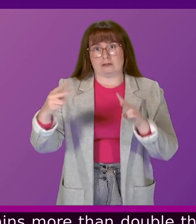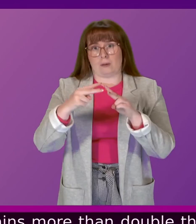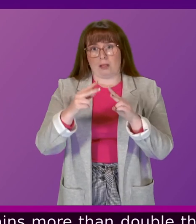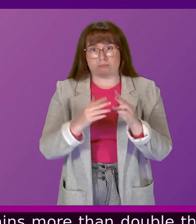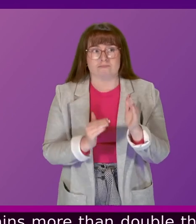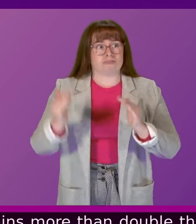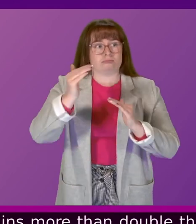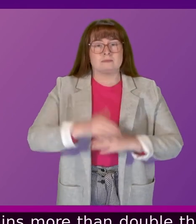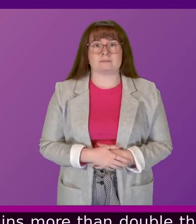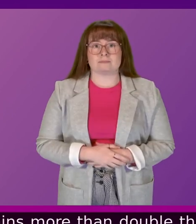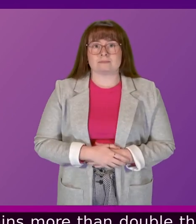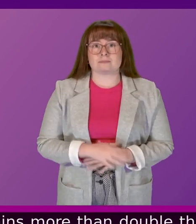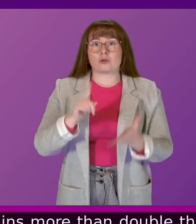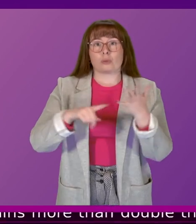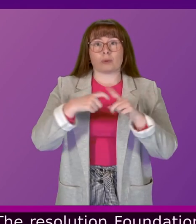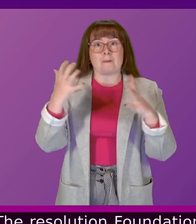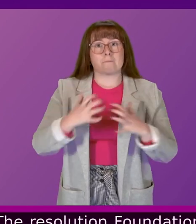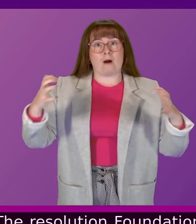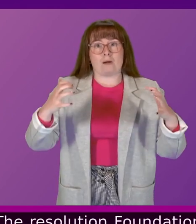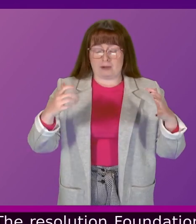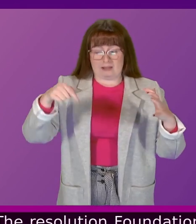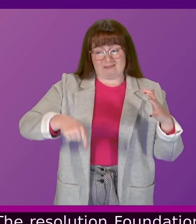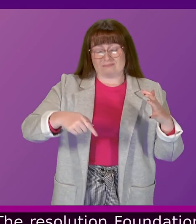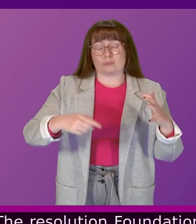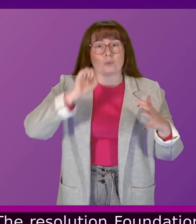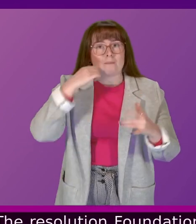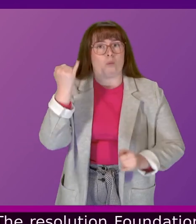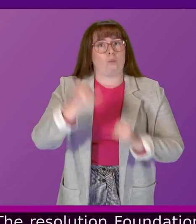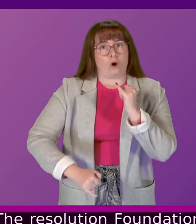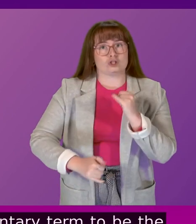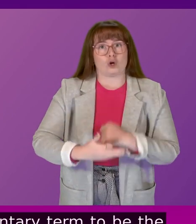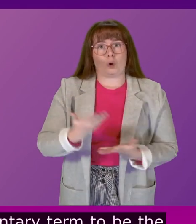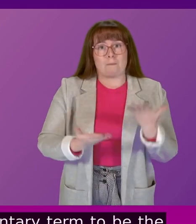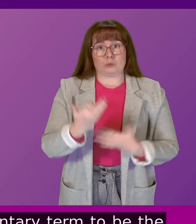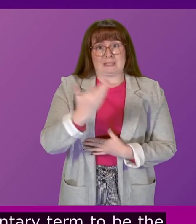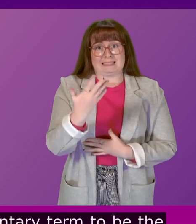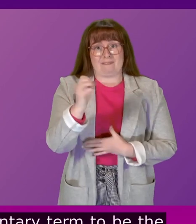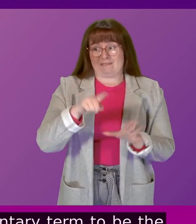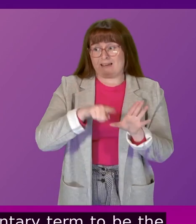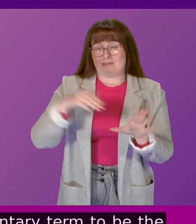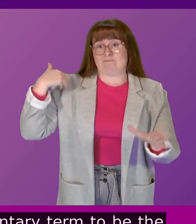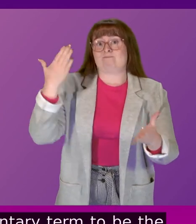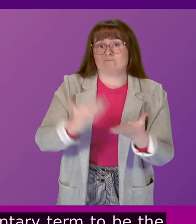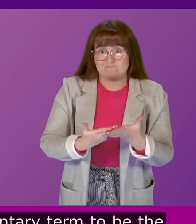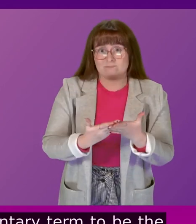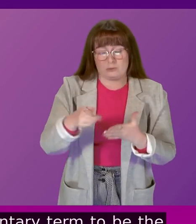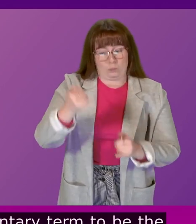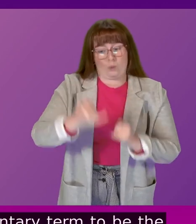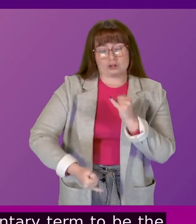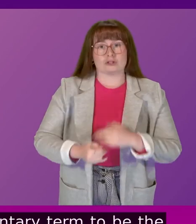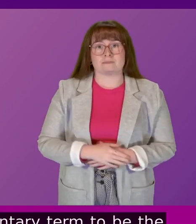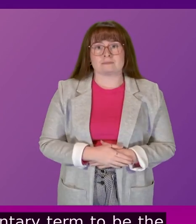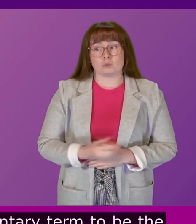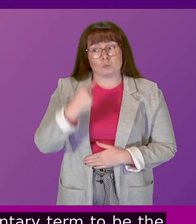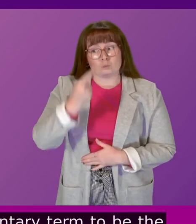the current UK parliamentary term to be the worst for living standards since the 1950s. Tomorrow, the Chancellor needs to recognise